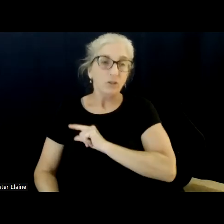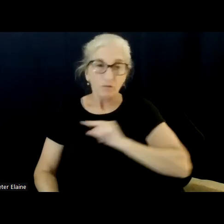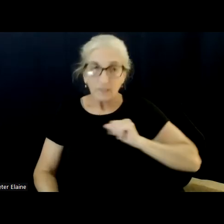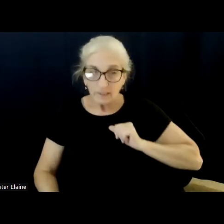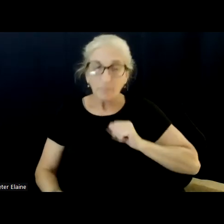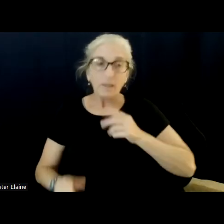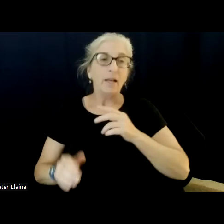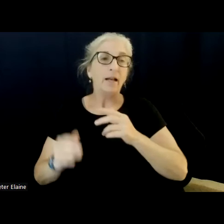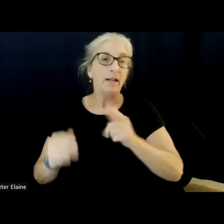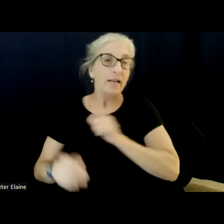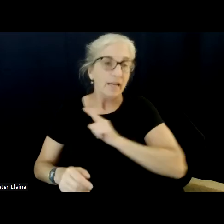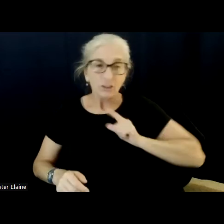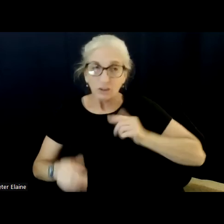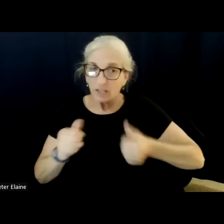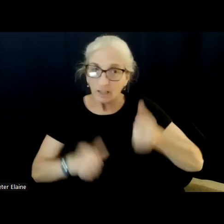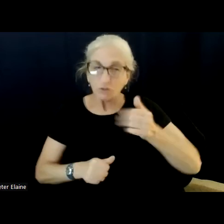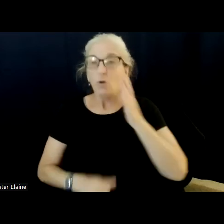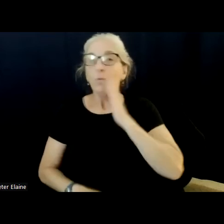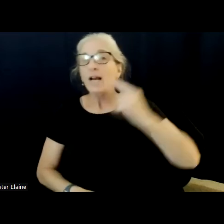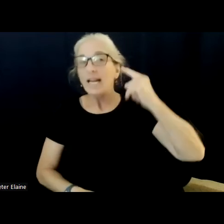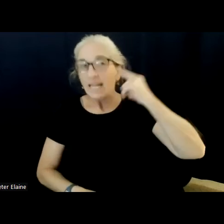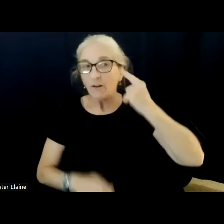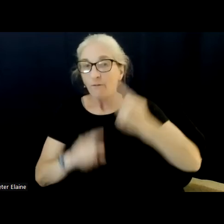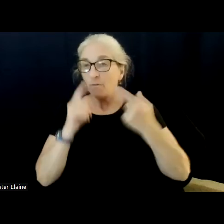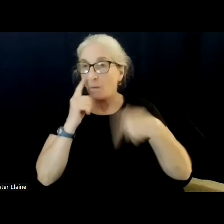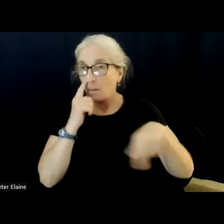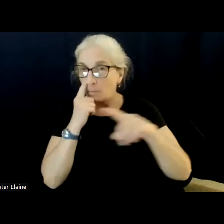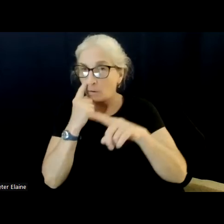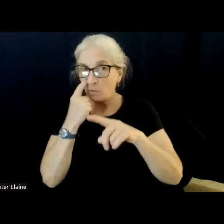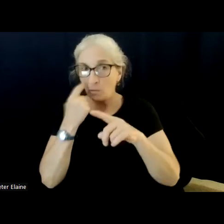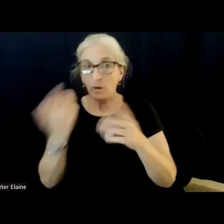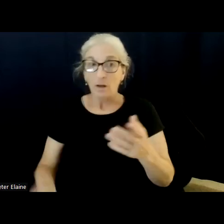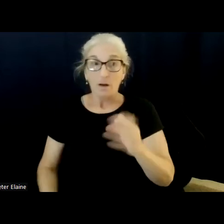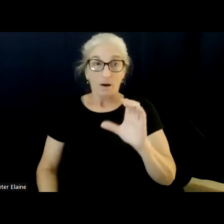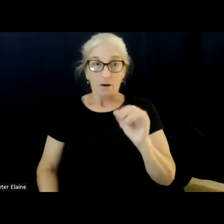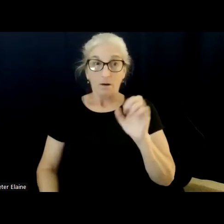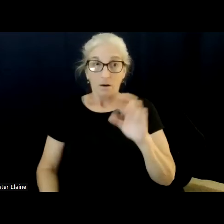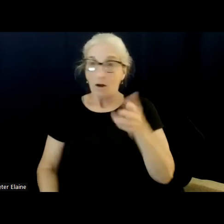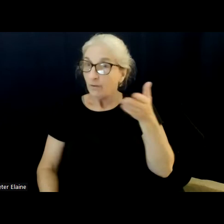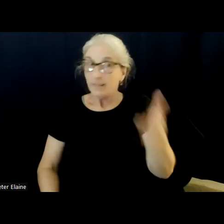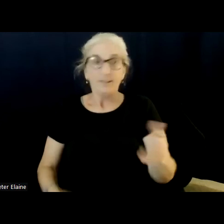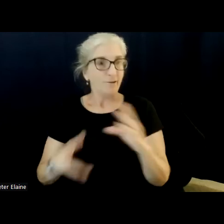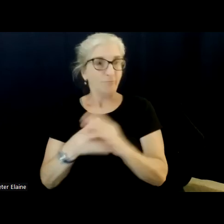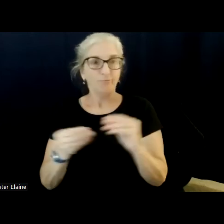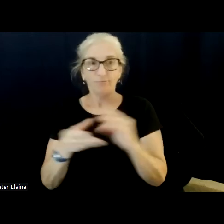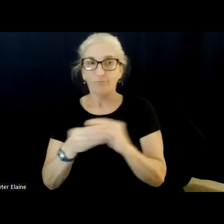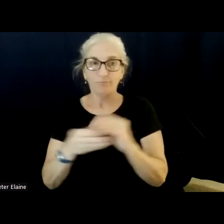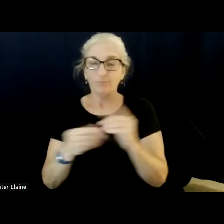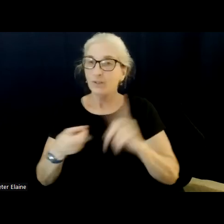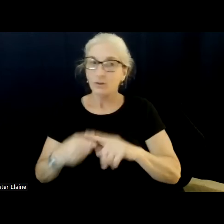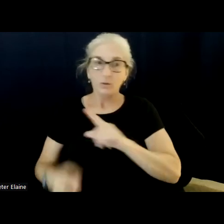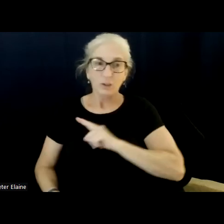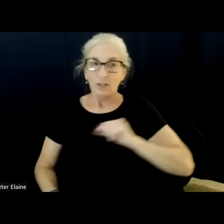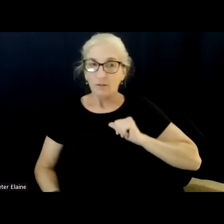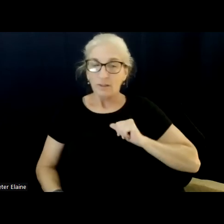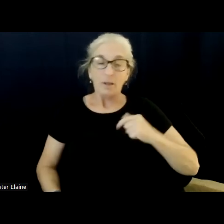to have Connor in the halls of Congress telling his story? That impact alone just touches everybody and sends shivers